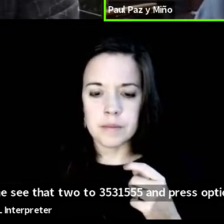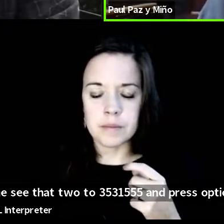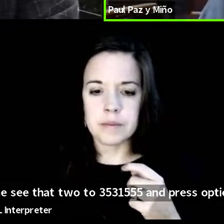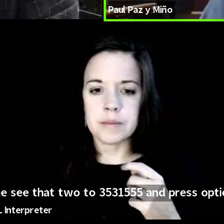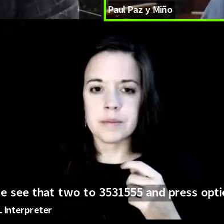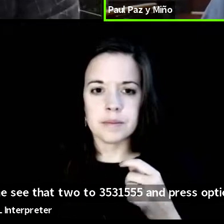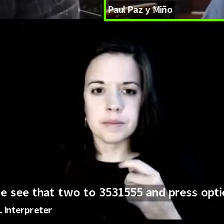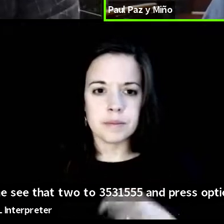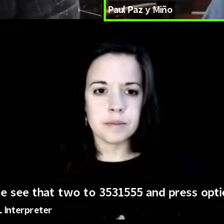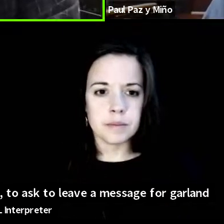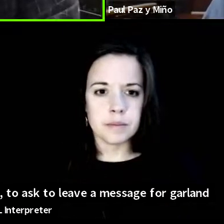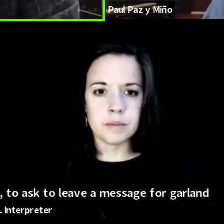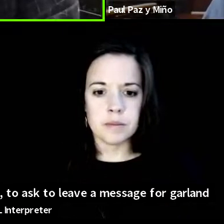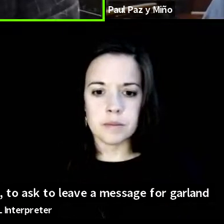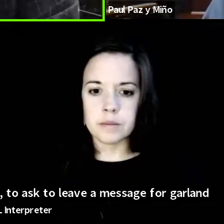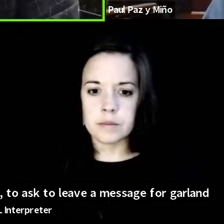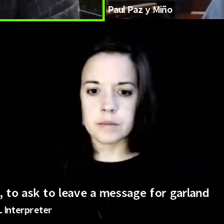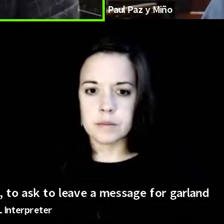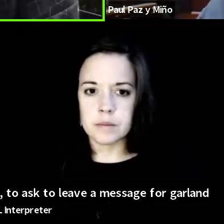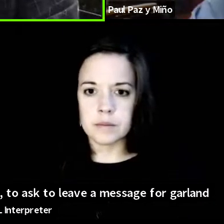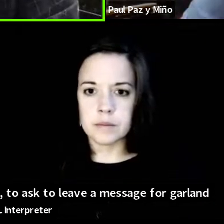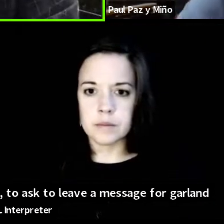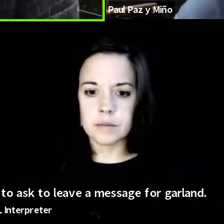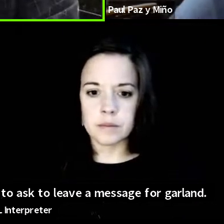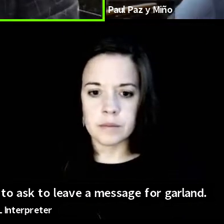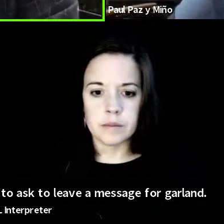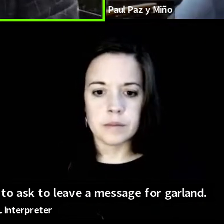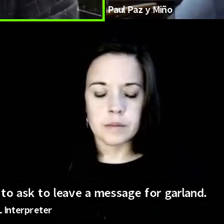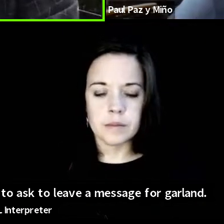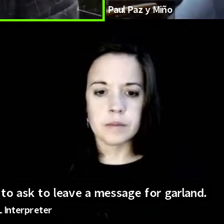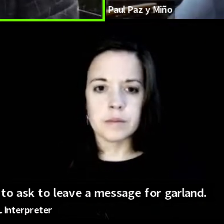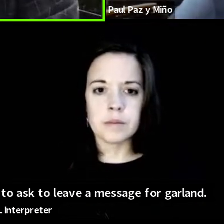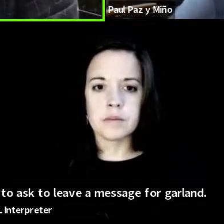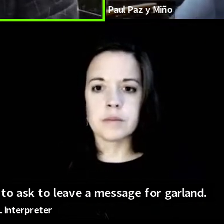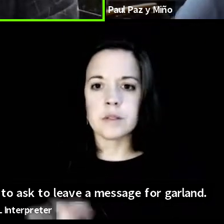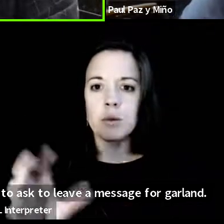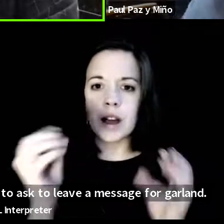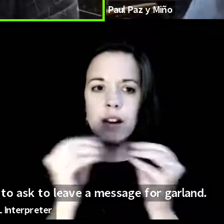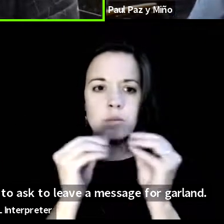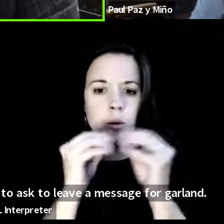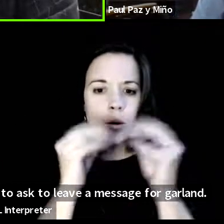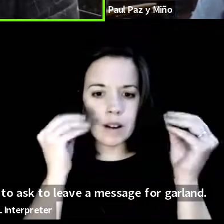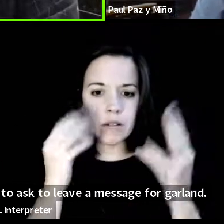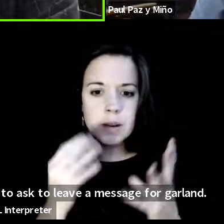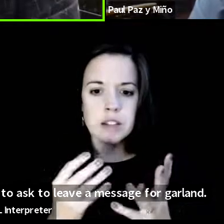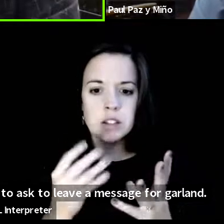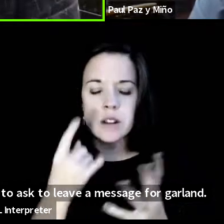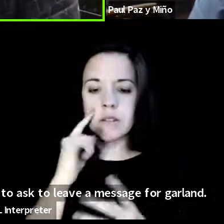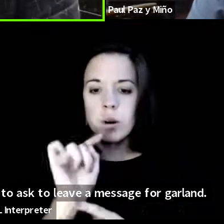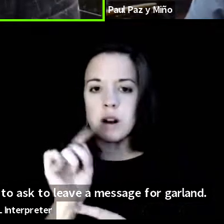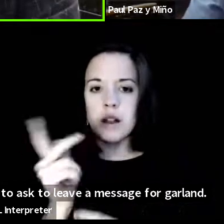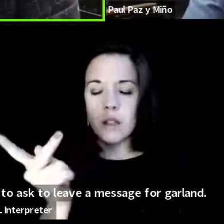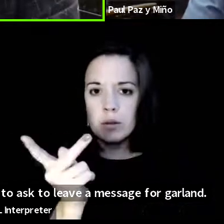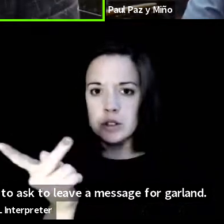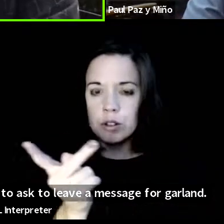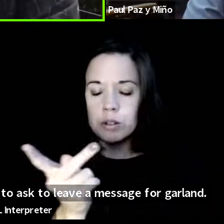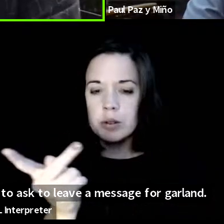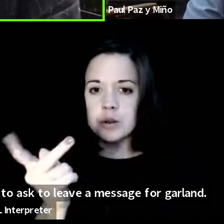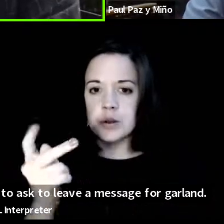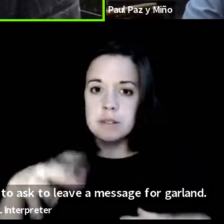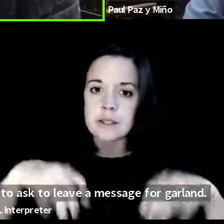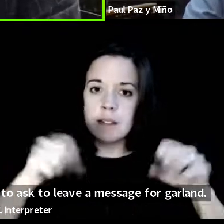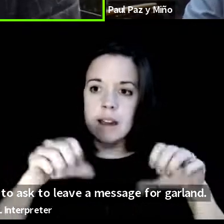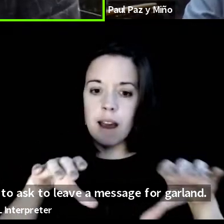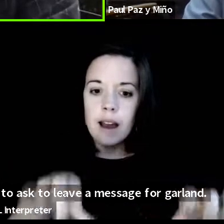in the chat we have some websites and some more information for those who uh want to take some of these actions